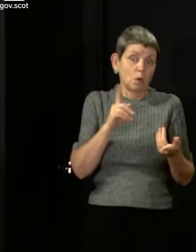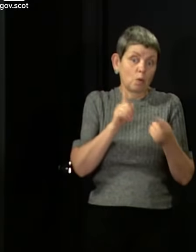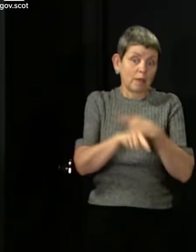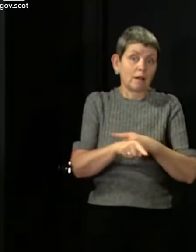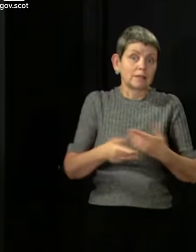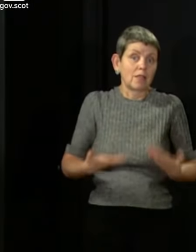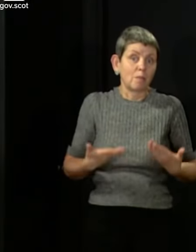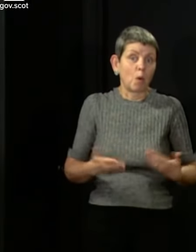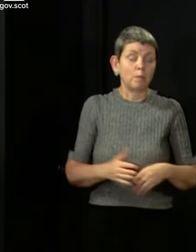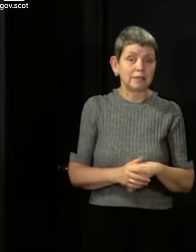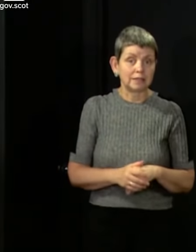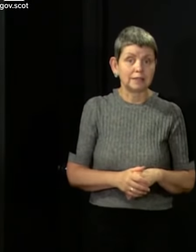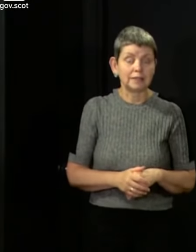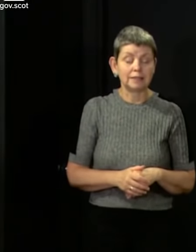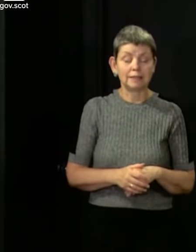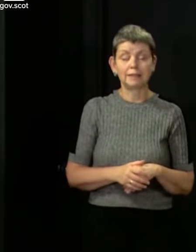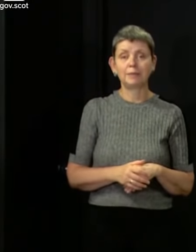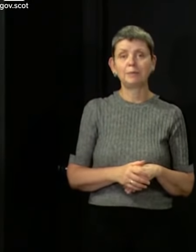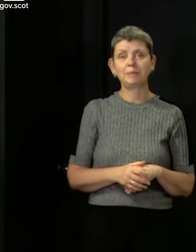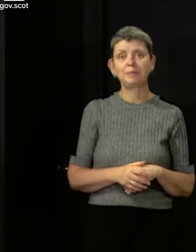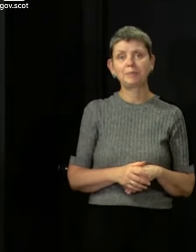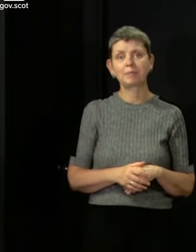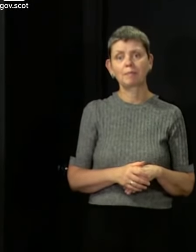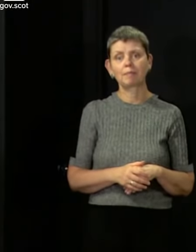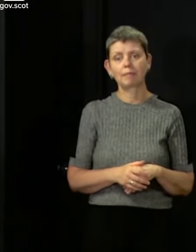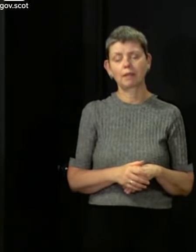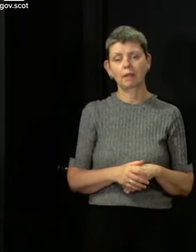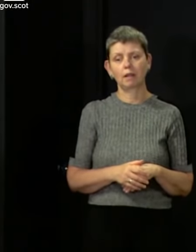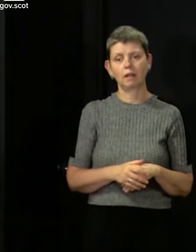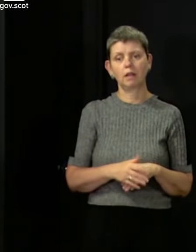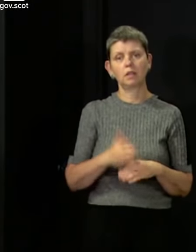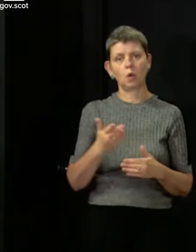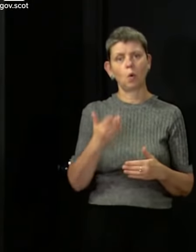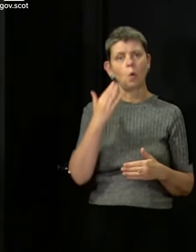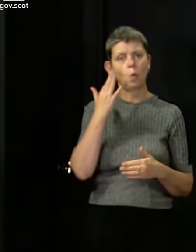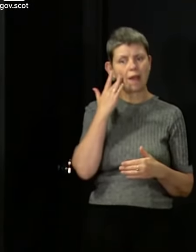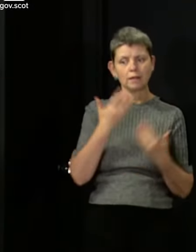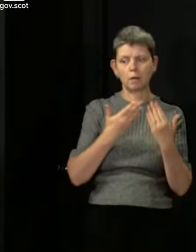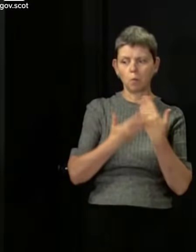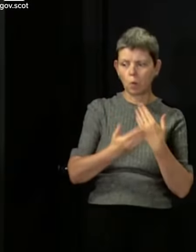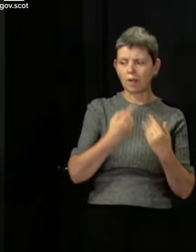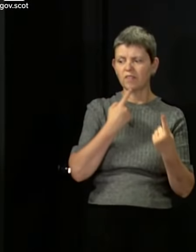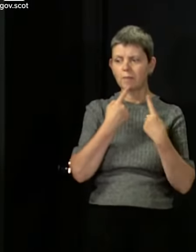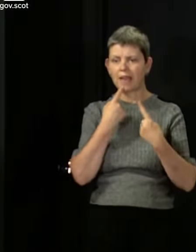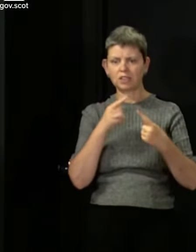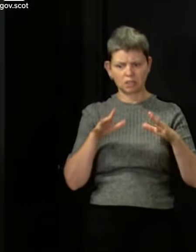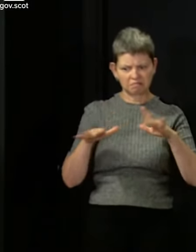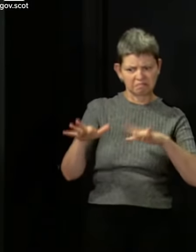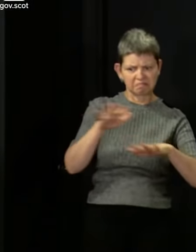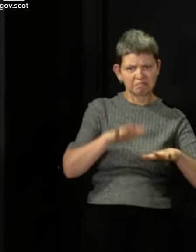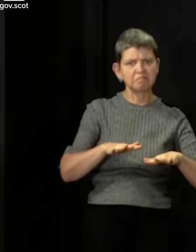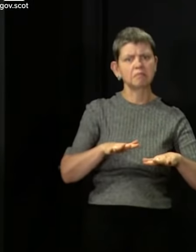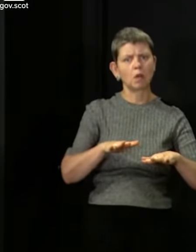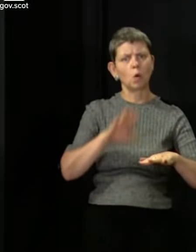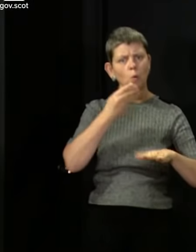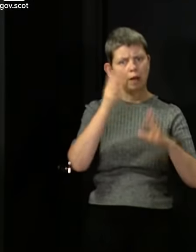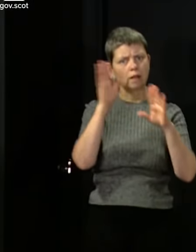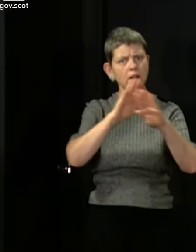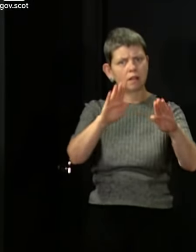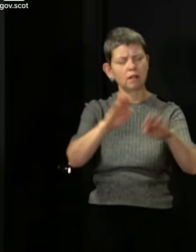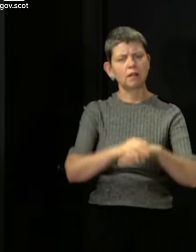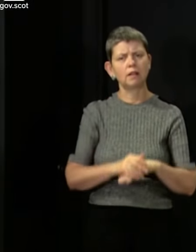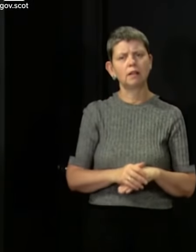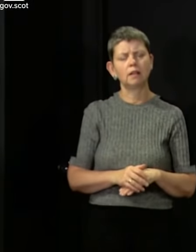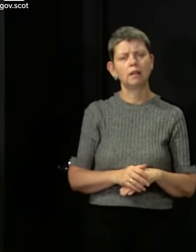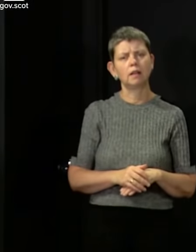And as I do know and as we work out what the answer is, we will set that out very clearly or as clearly as we can to you. I'd ask you to